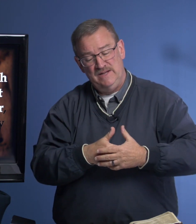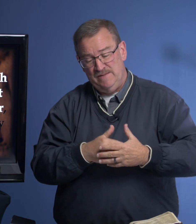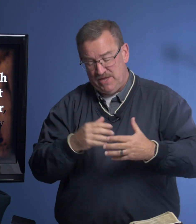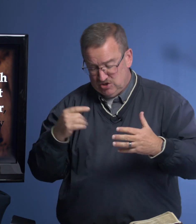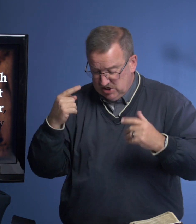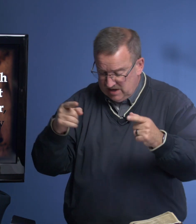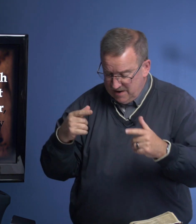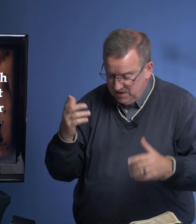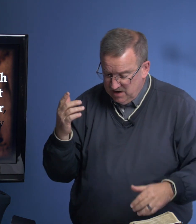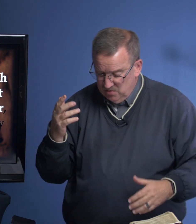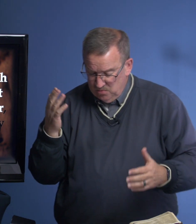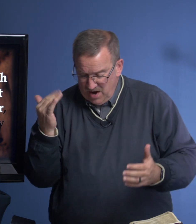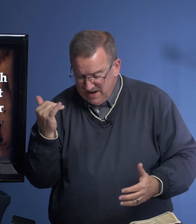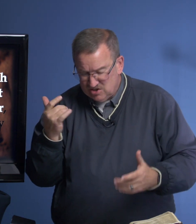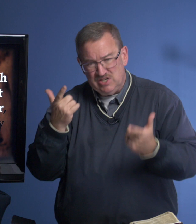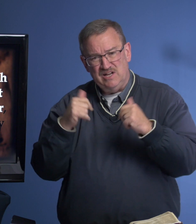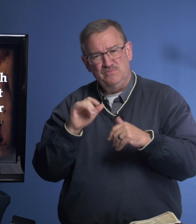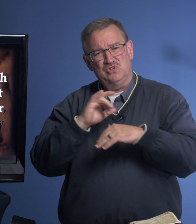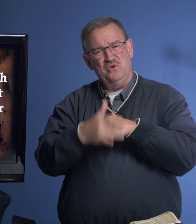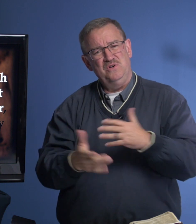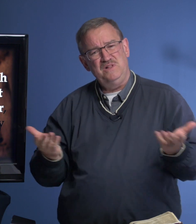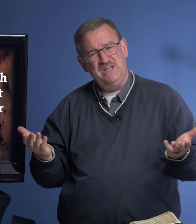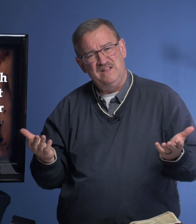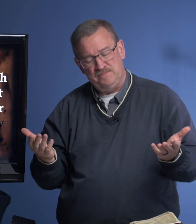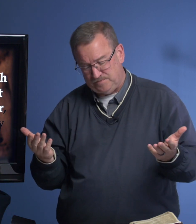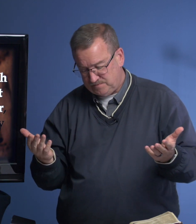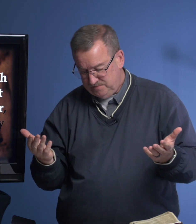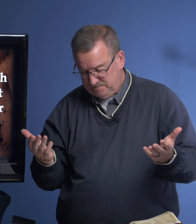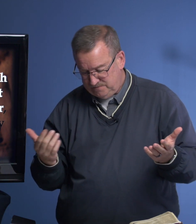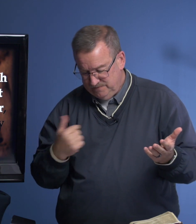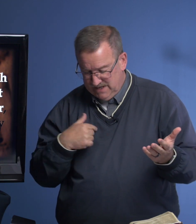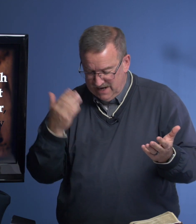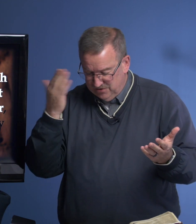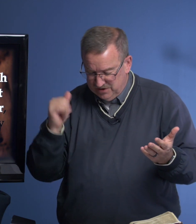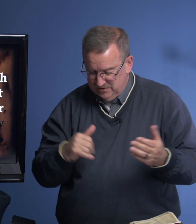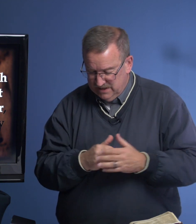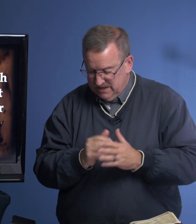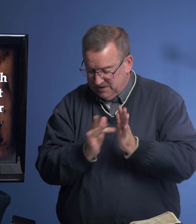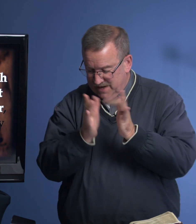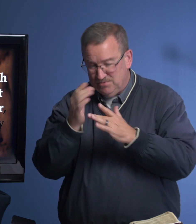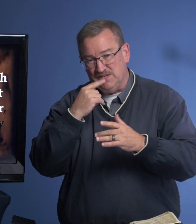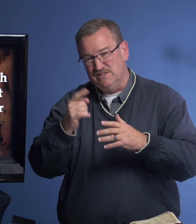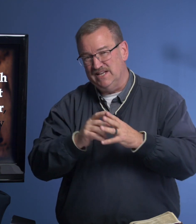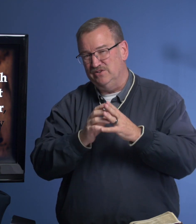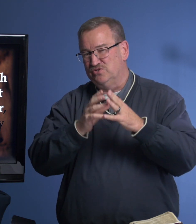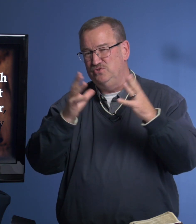And she came, why did she come so early? I don't know. The Bible doesn't tell us too